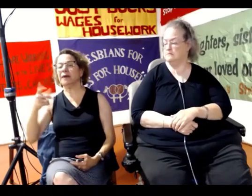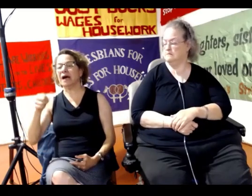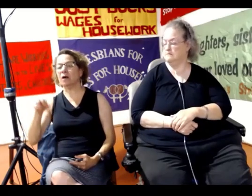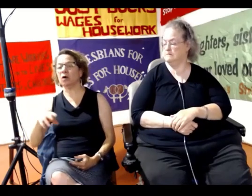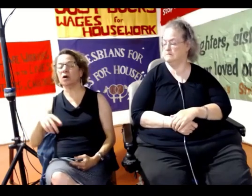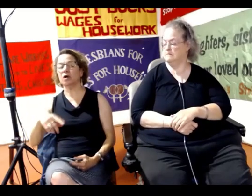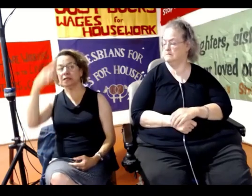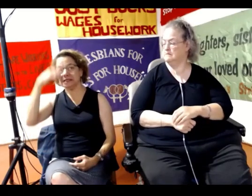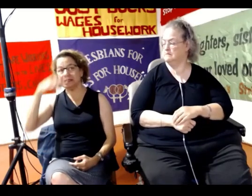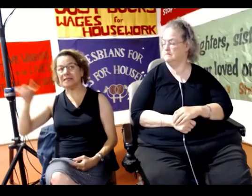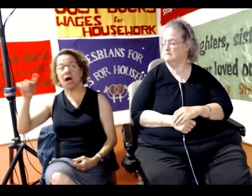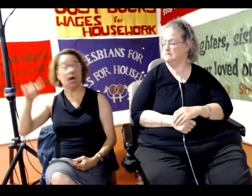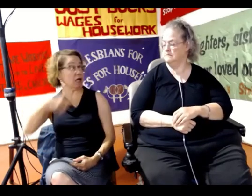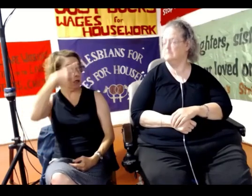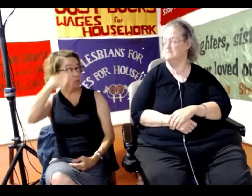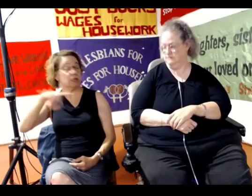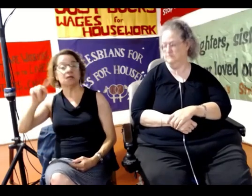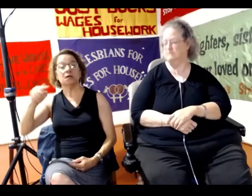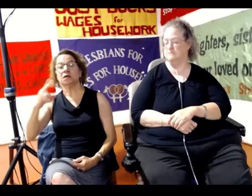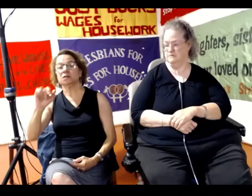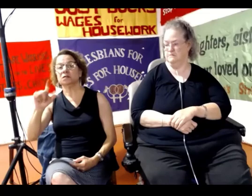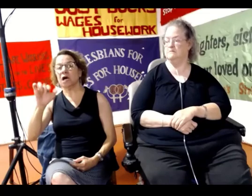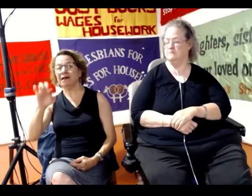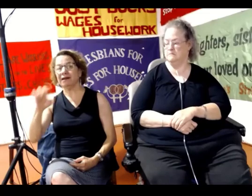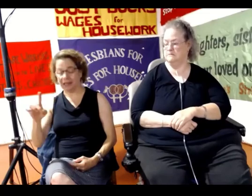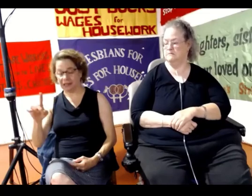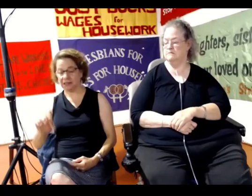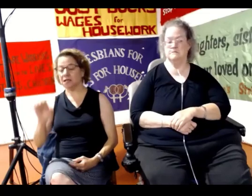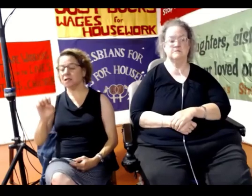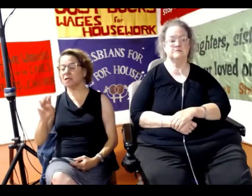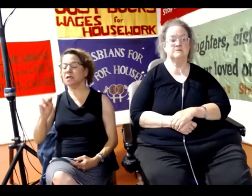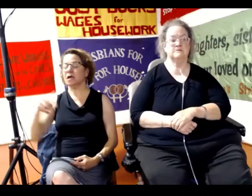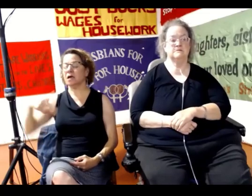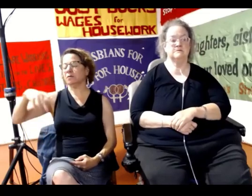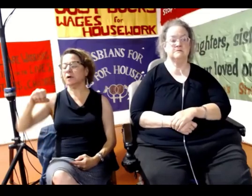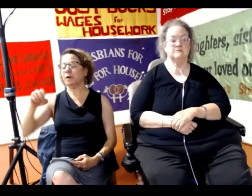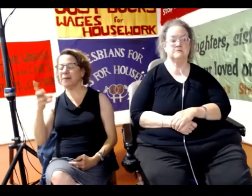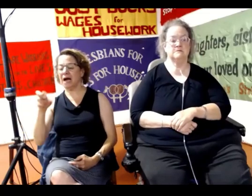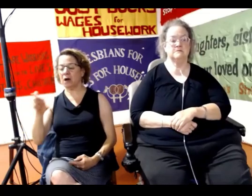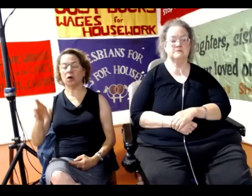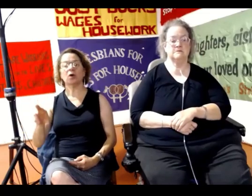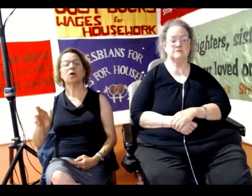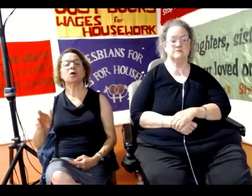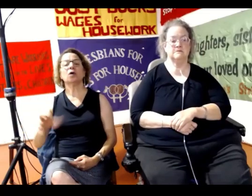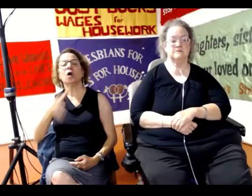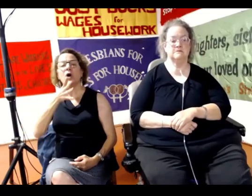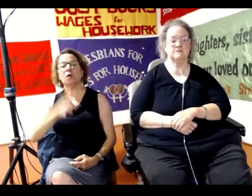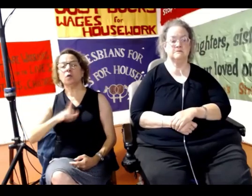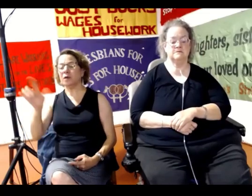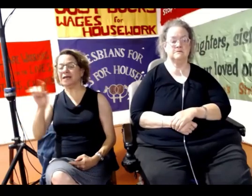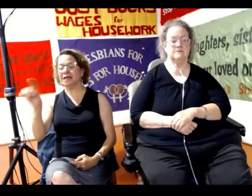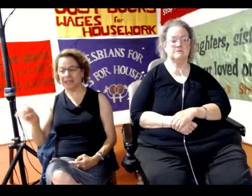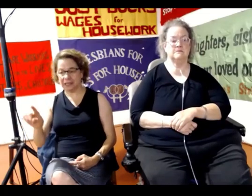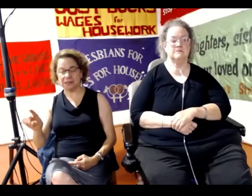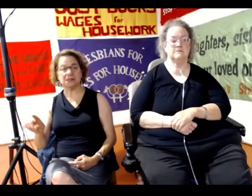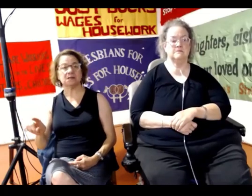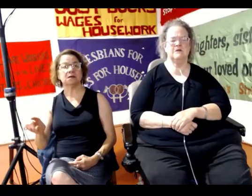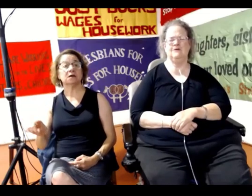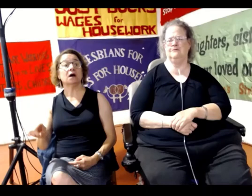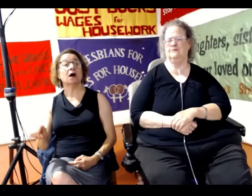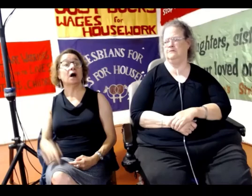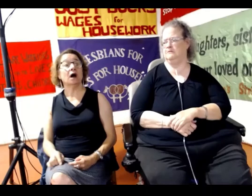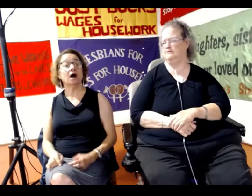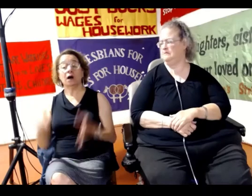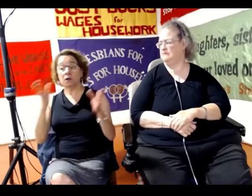And Liz from Empower was going to be with us here at this gathering, but she sadly passed away